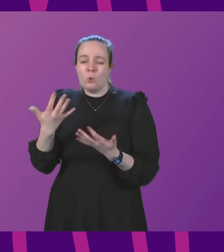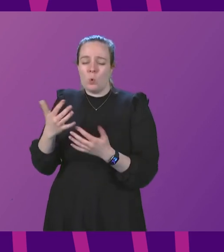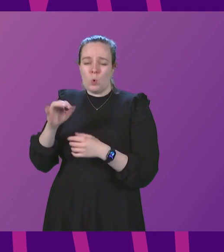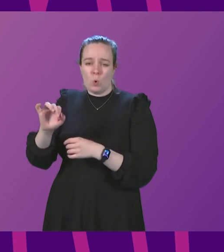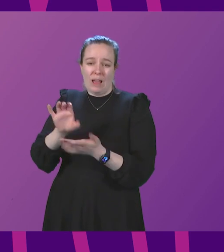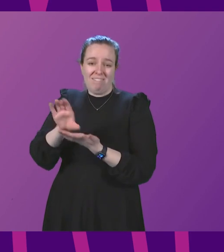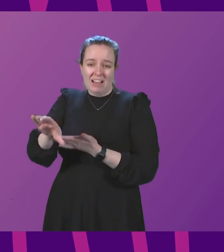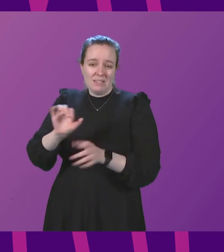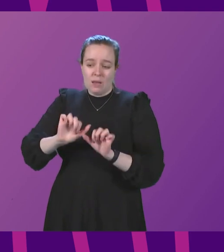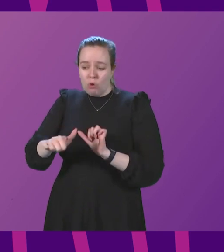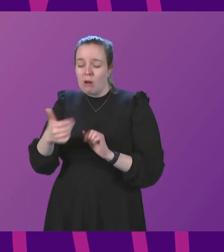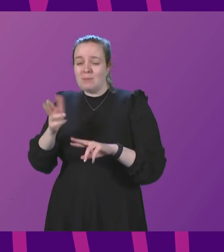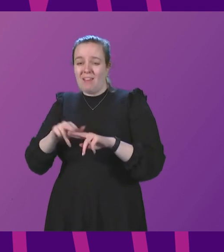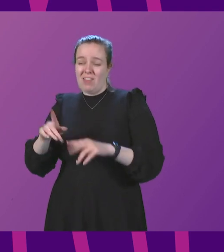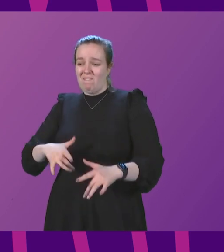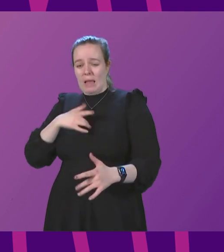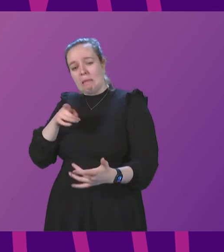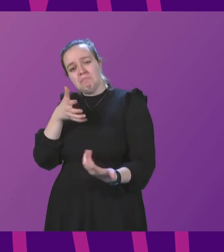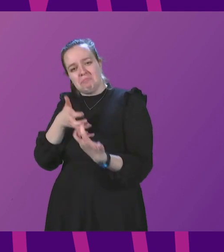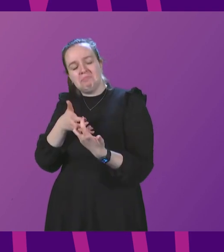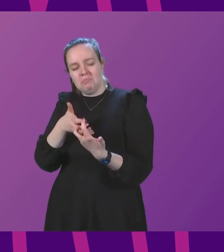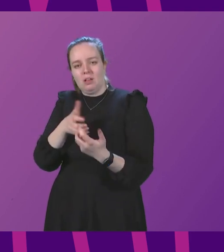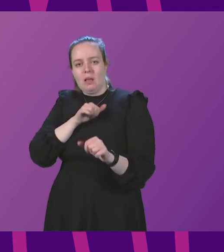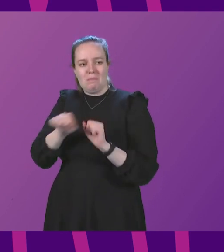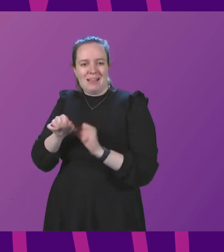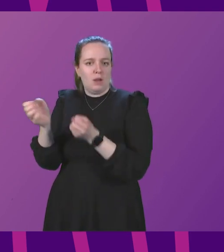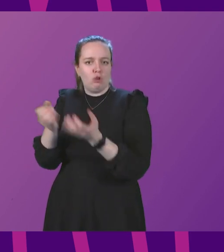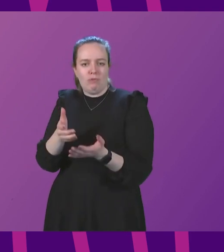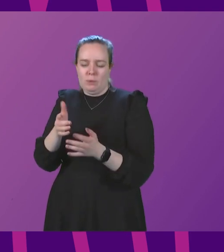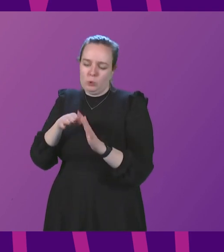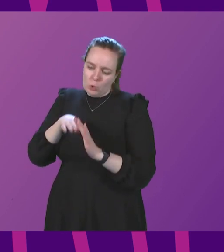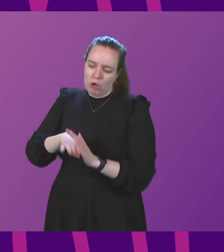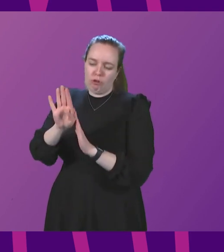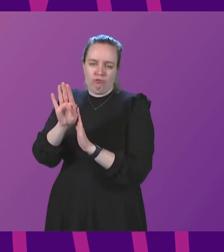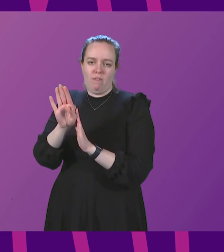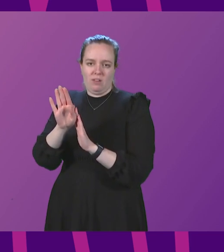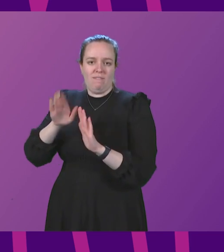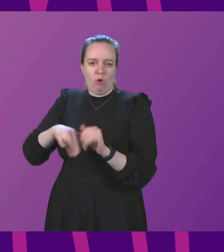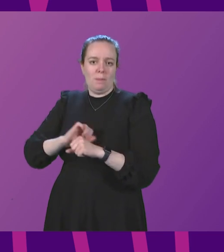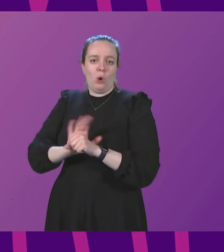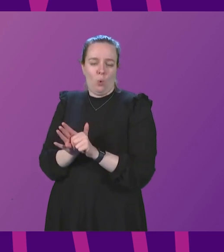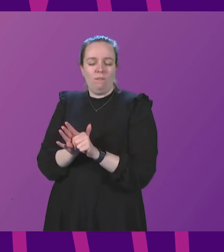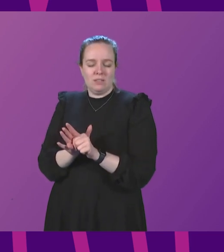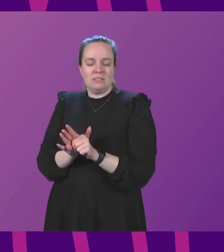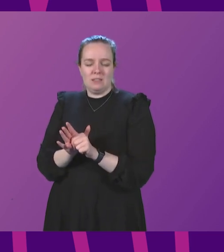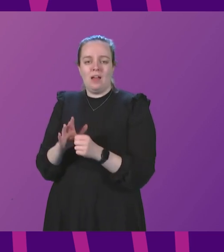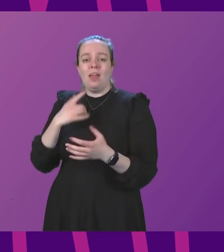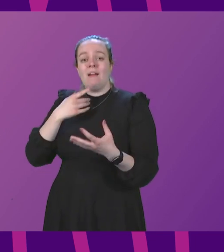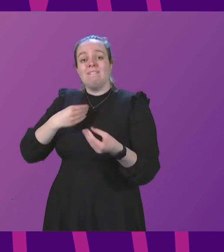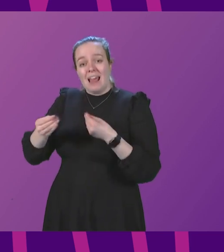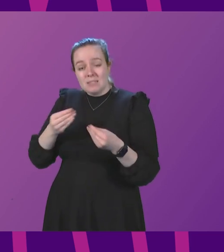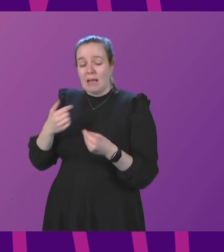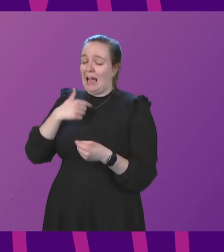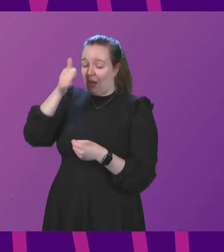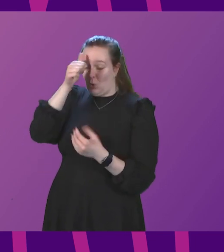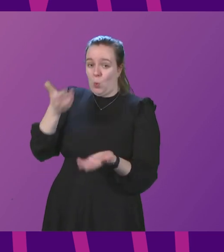programmes as they see fit and in ways that they think best contributes to recovery from COVID and the flexibility I know